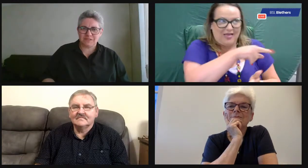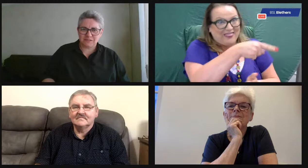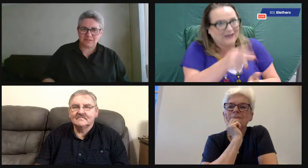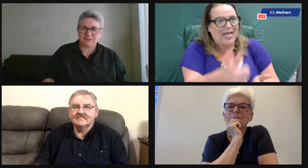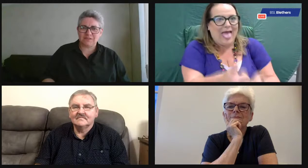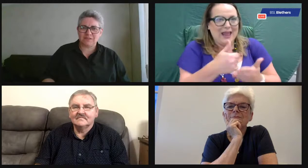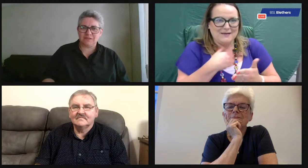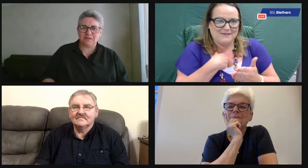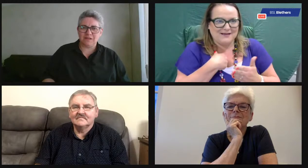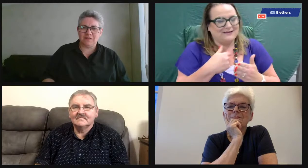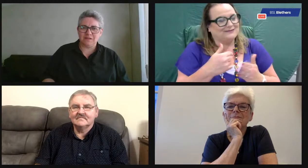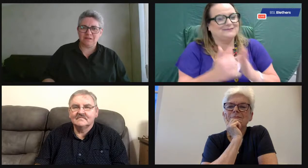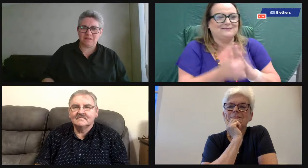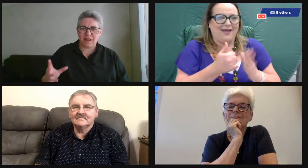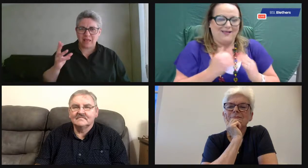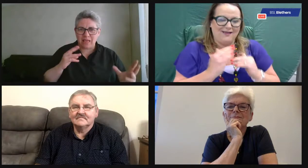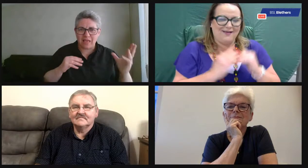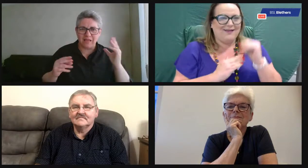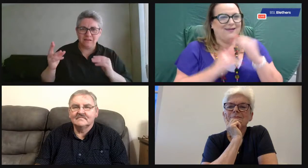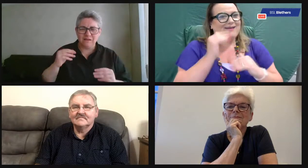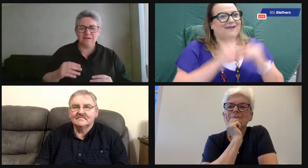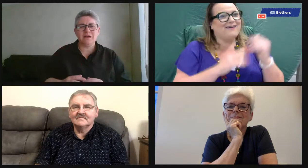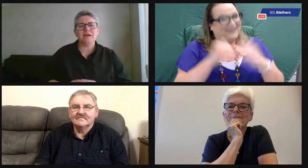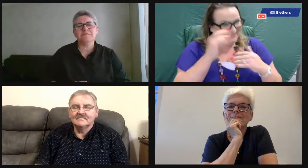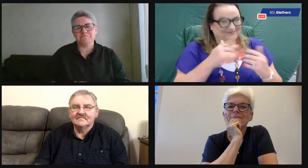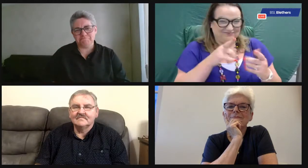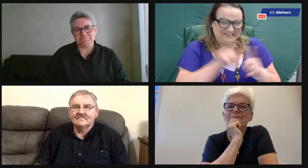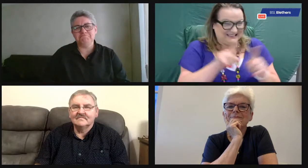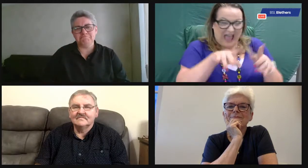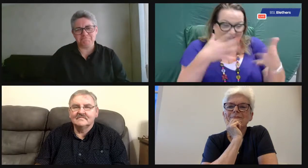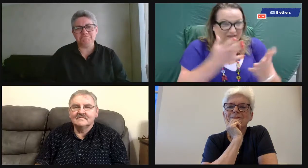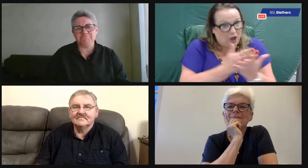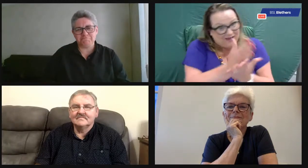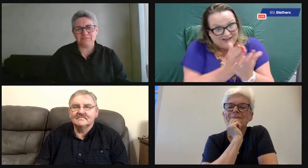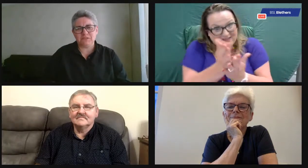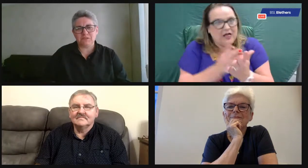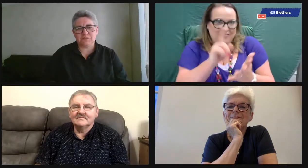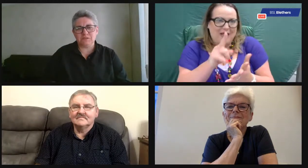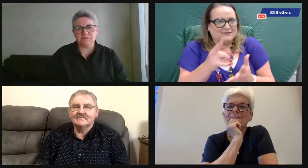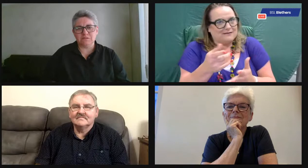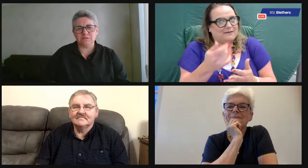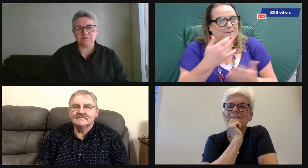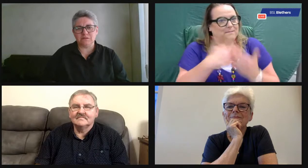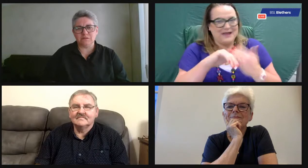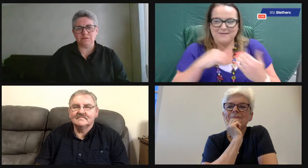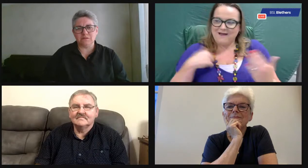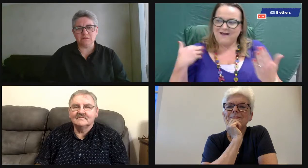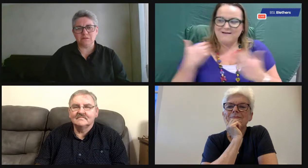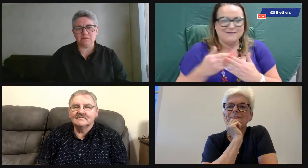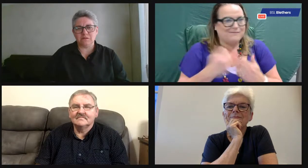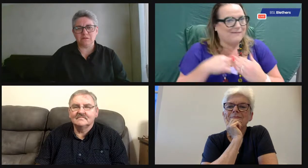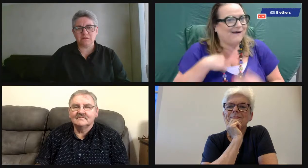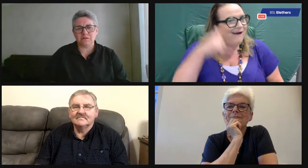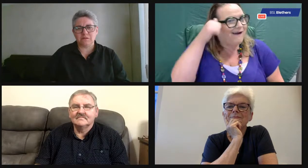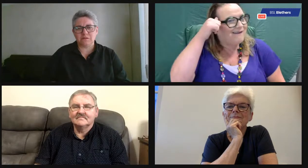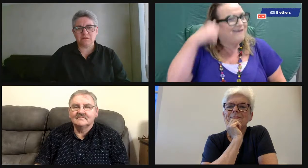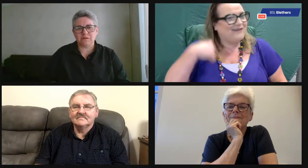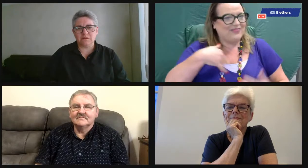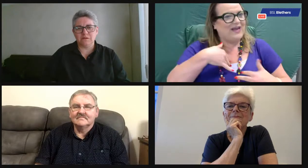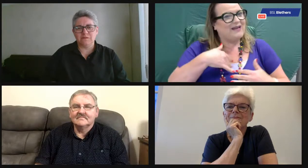book things, administration skills, raising money. So you're right. You go in doing one